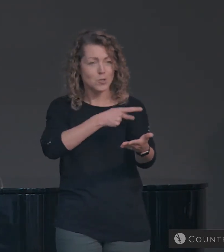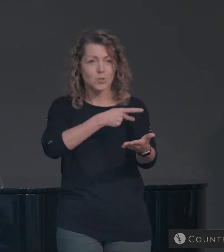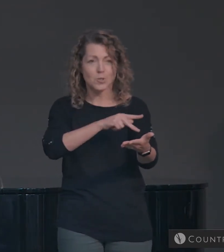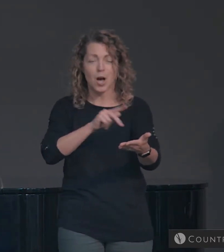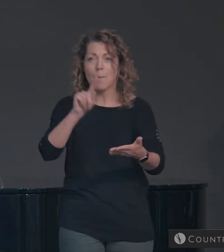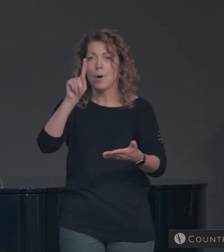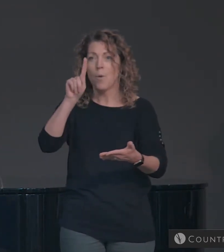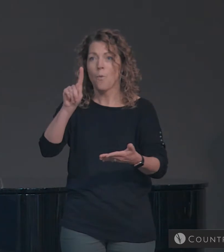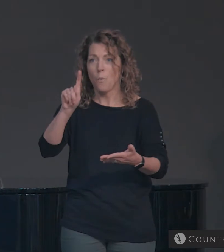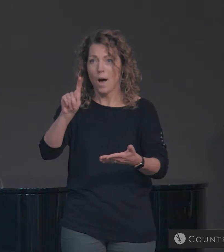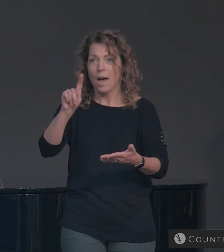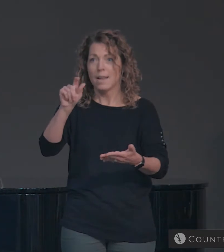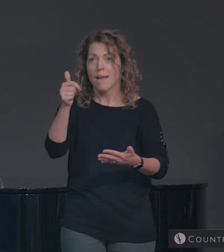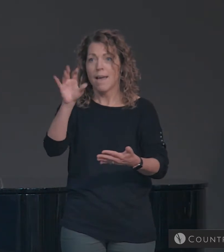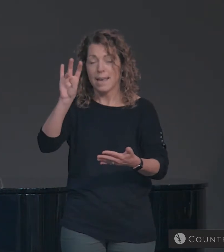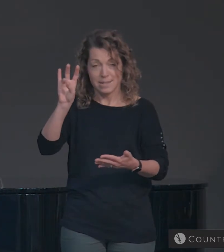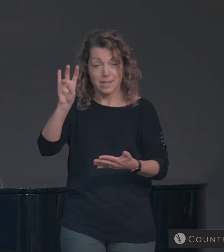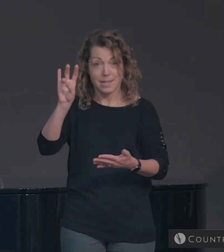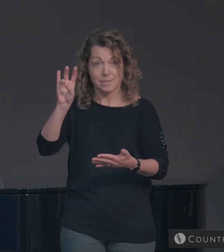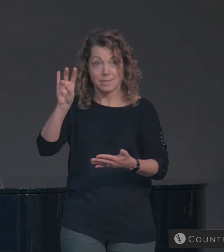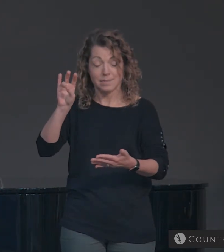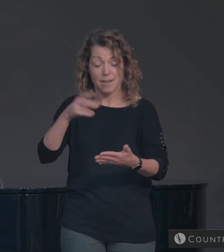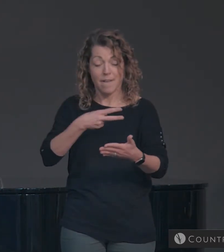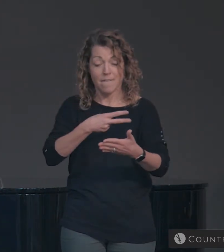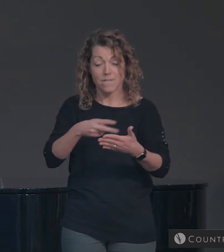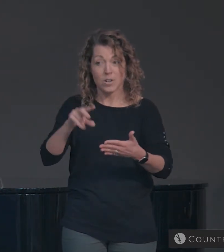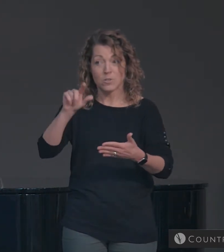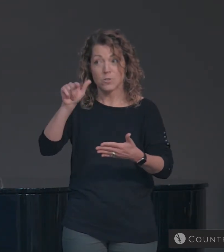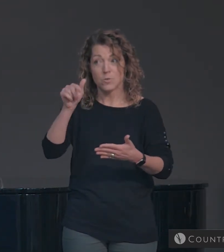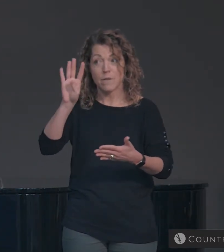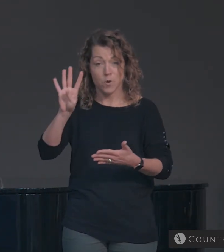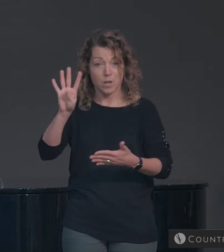118, verse 24.